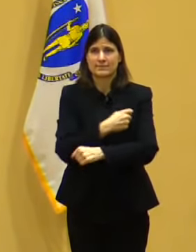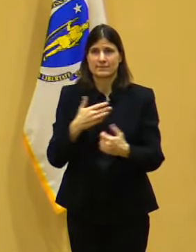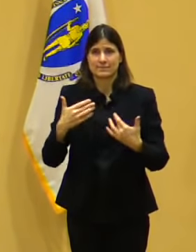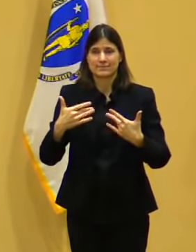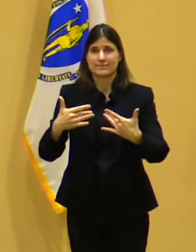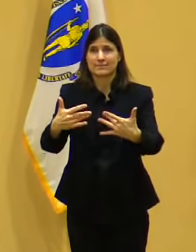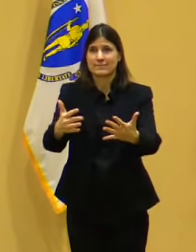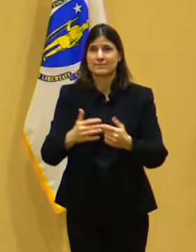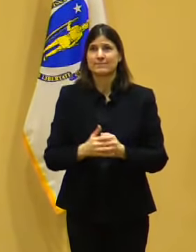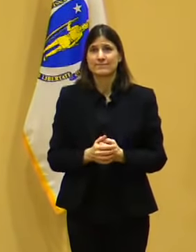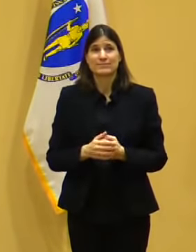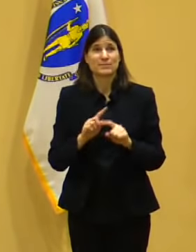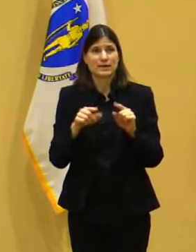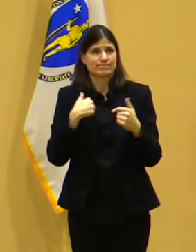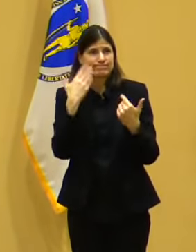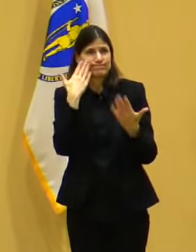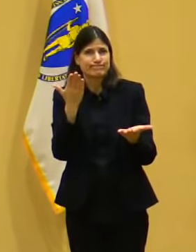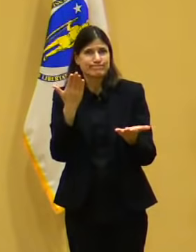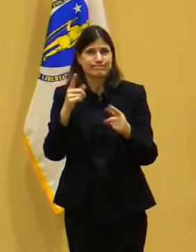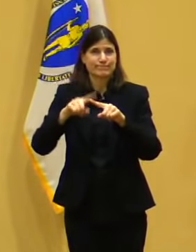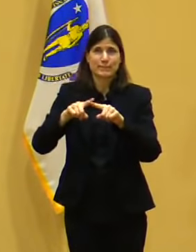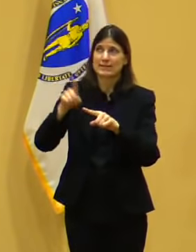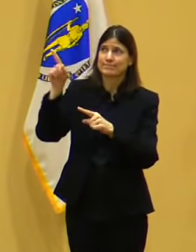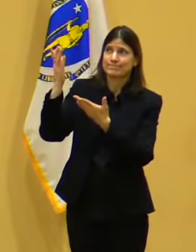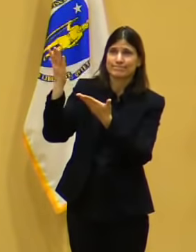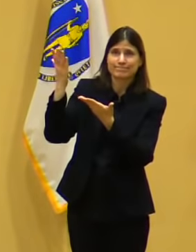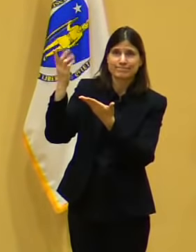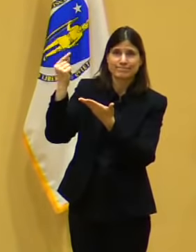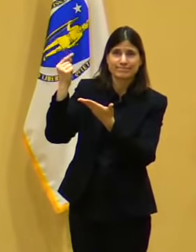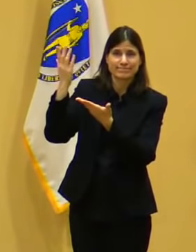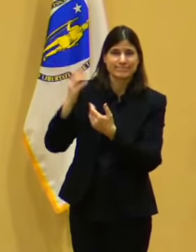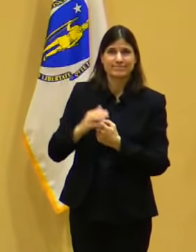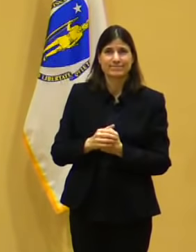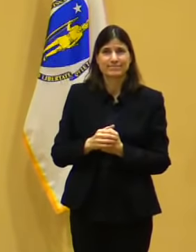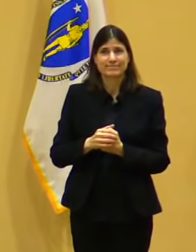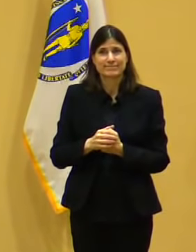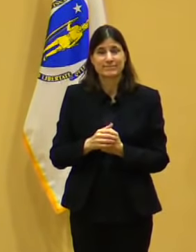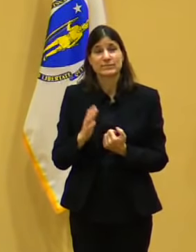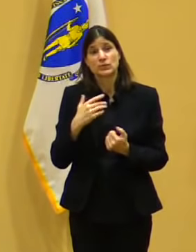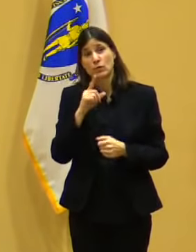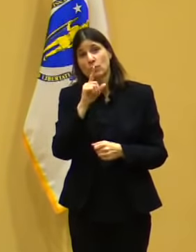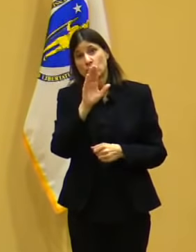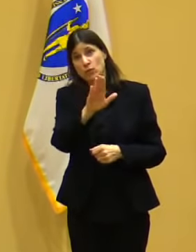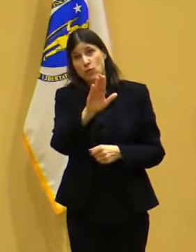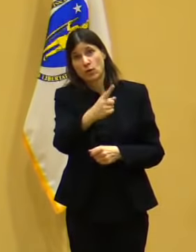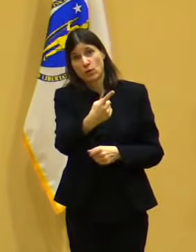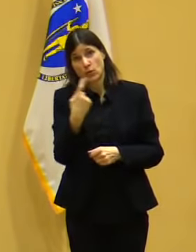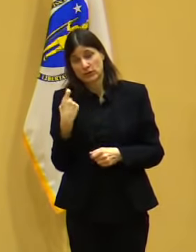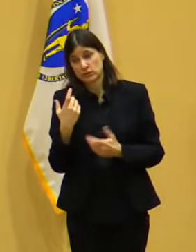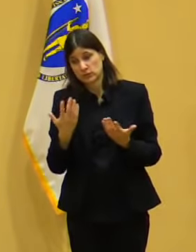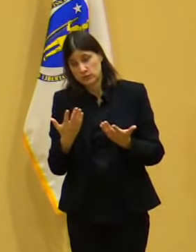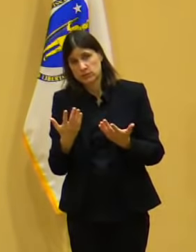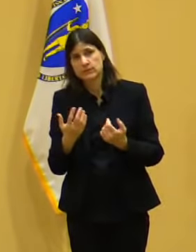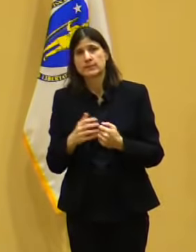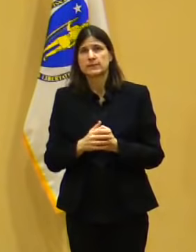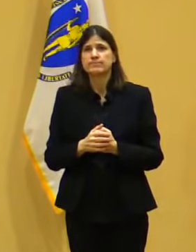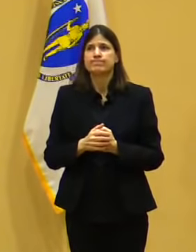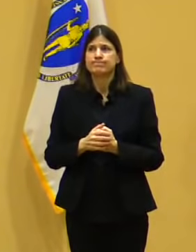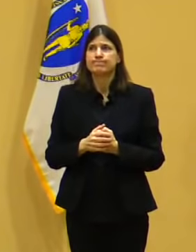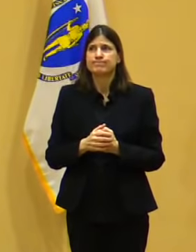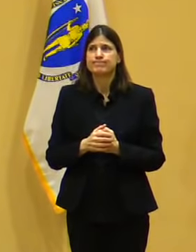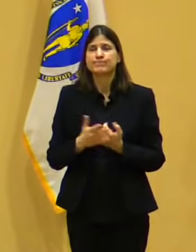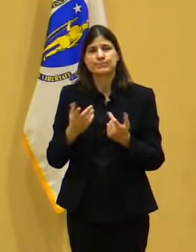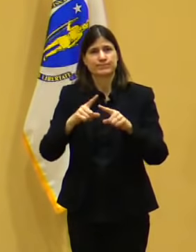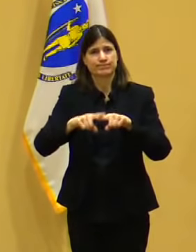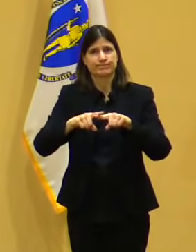we'll get back to you. But what I would say in answer to your question is the amount of capacity